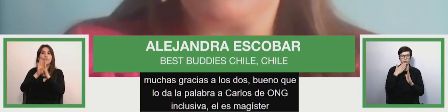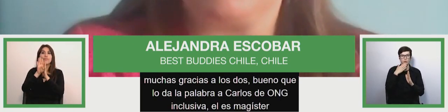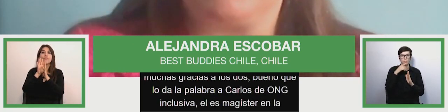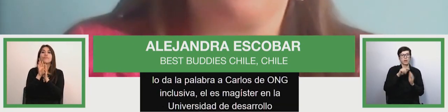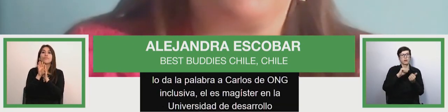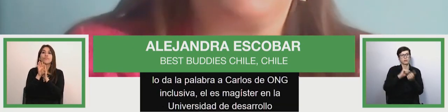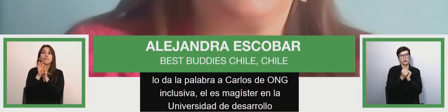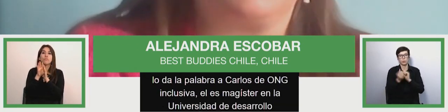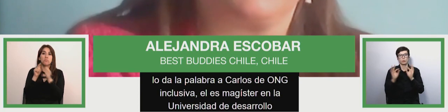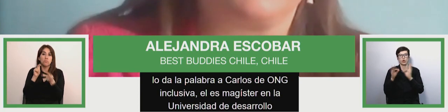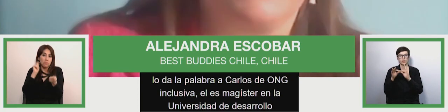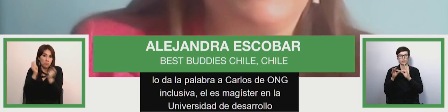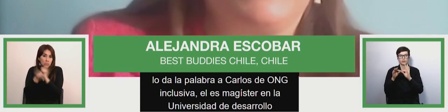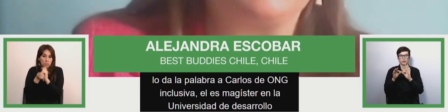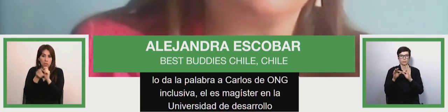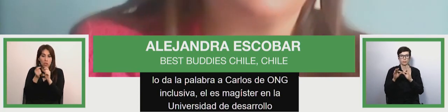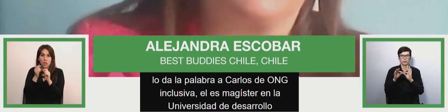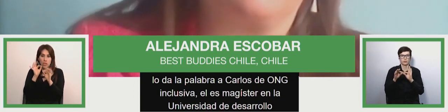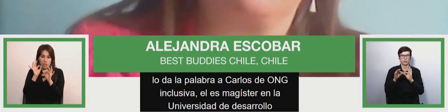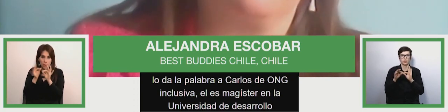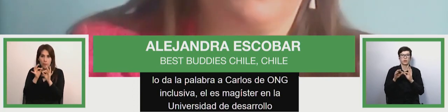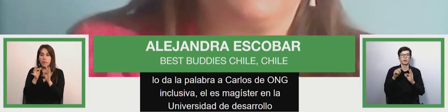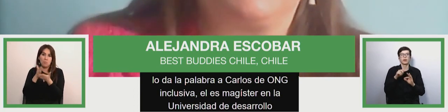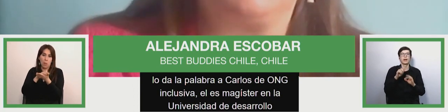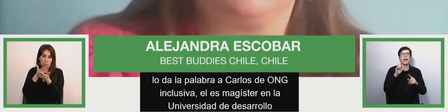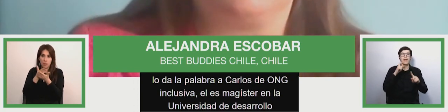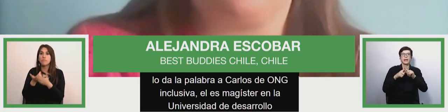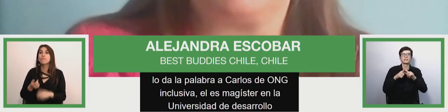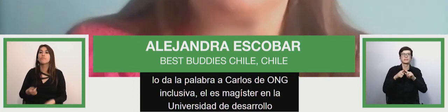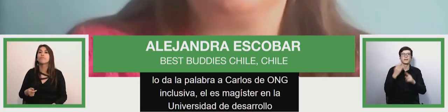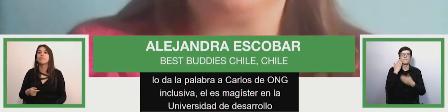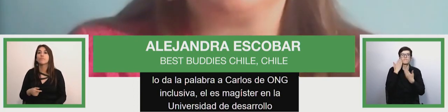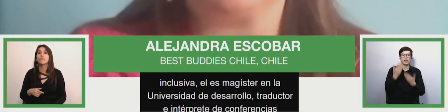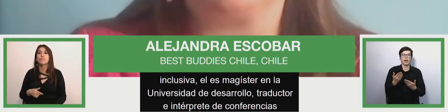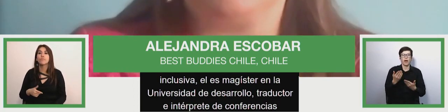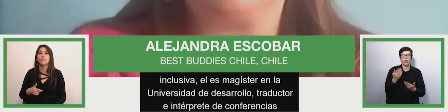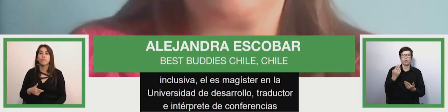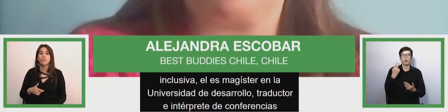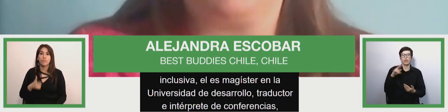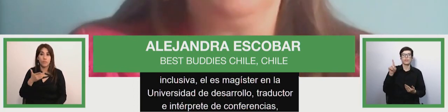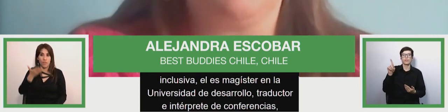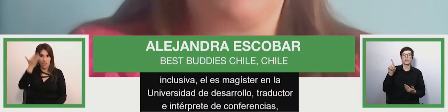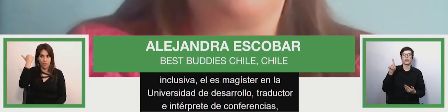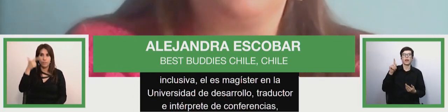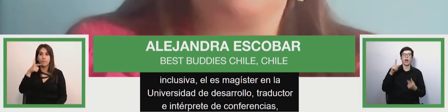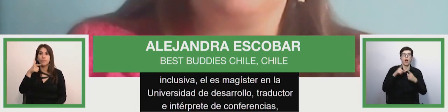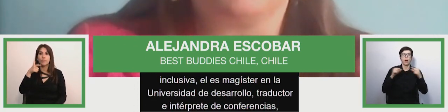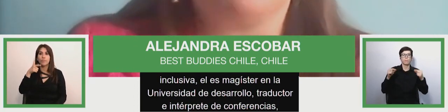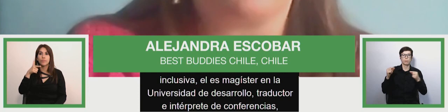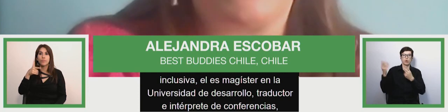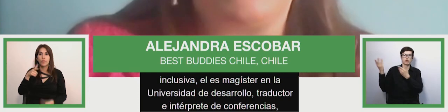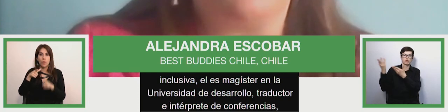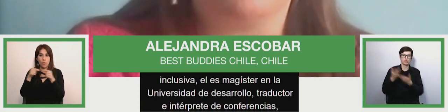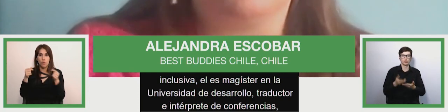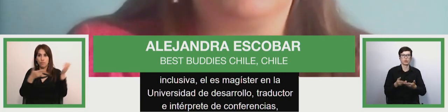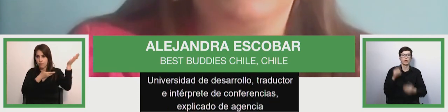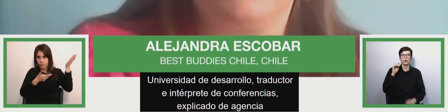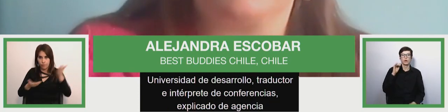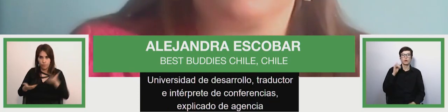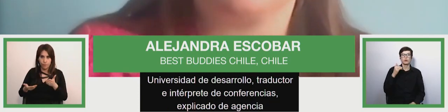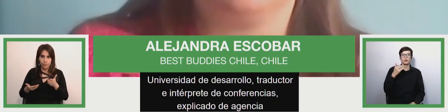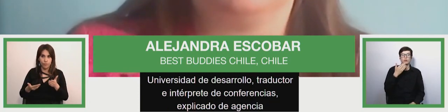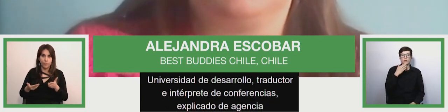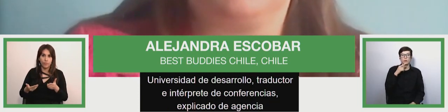the ngo inclusive his magister innovative curriculum innovative from the university of the only order that